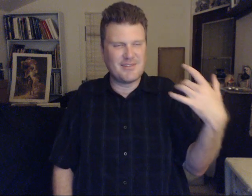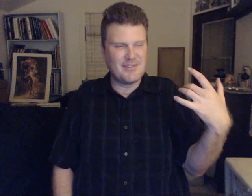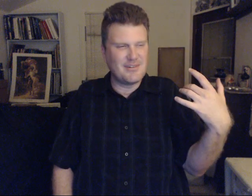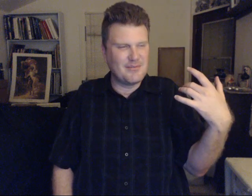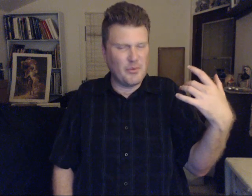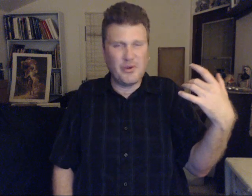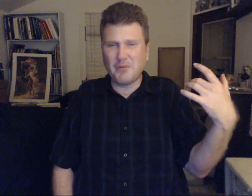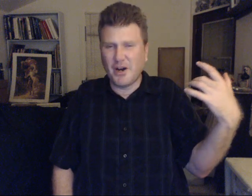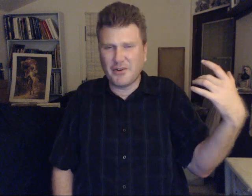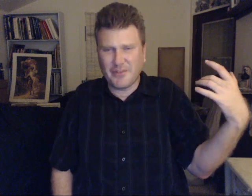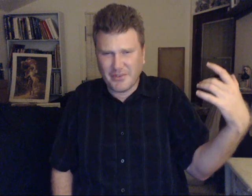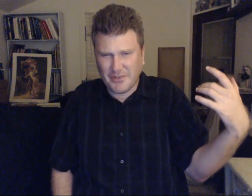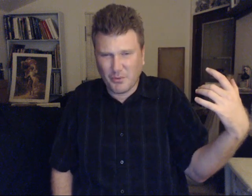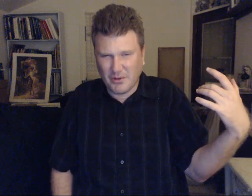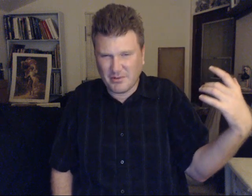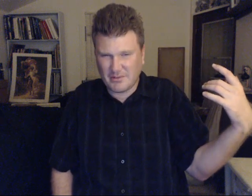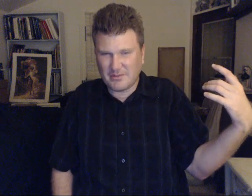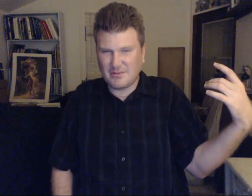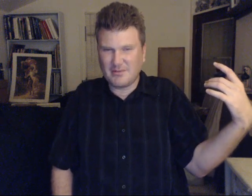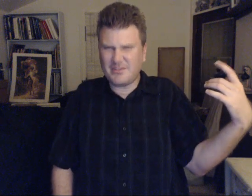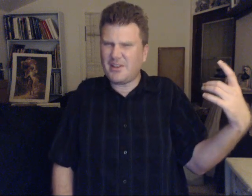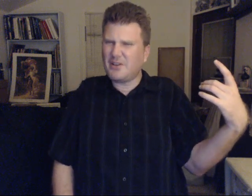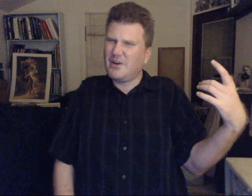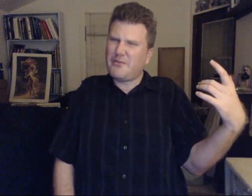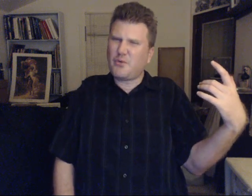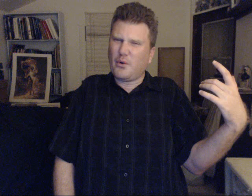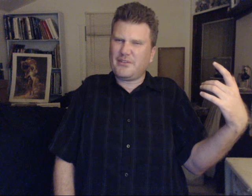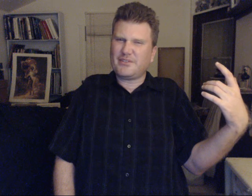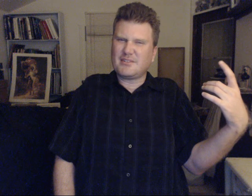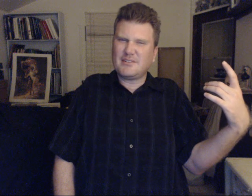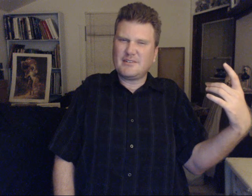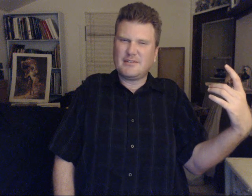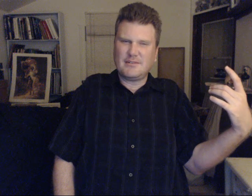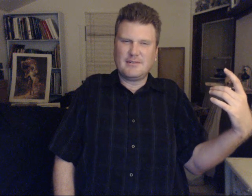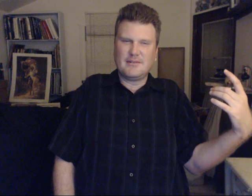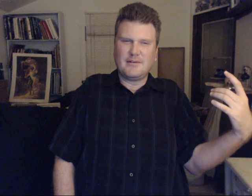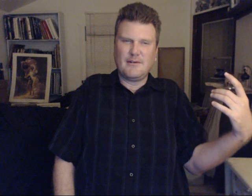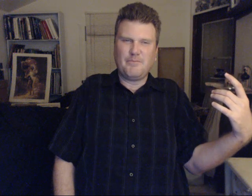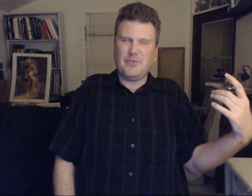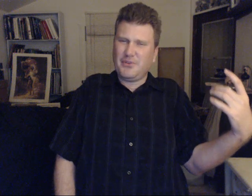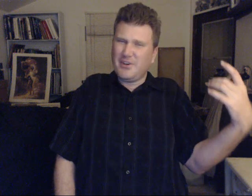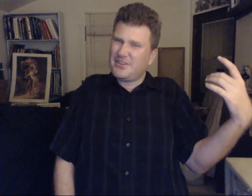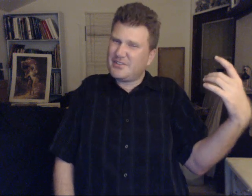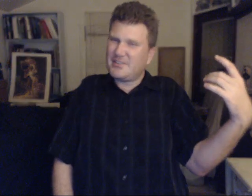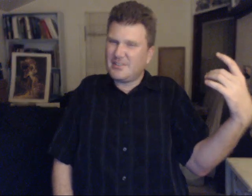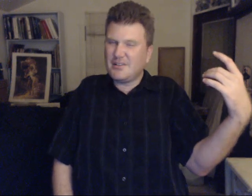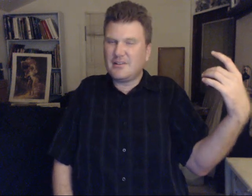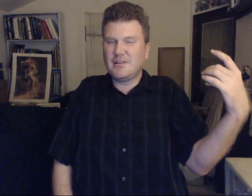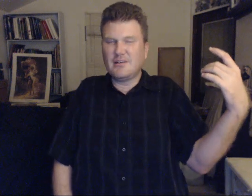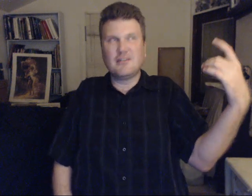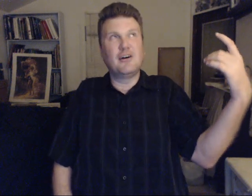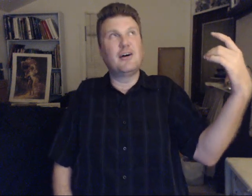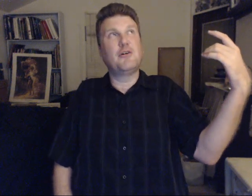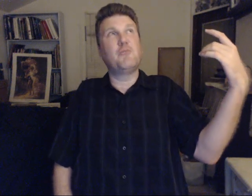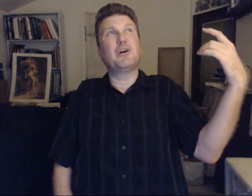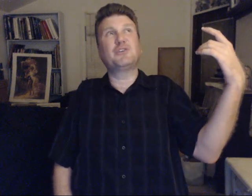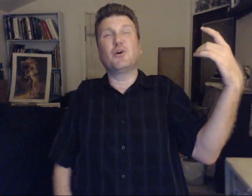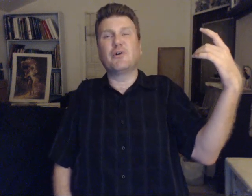but we are monitoring this world setting up love of course but there is much going